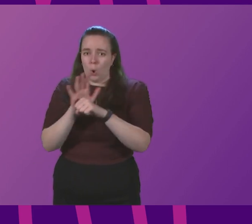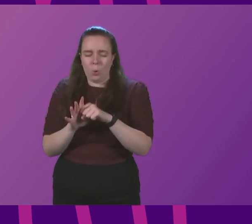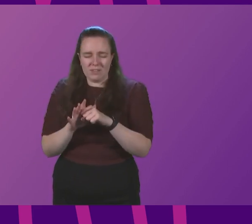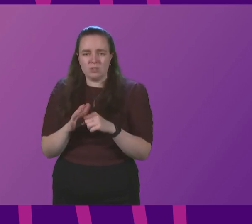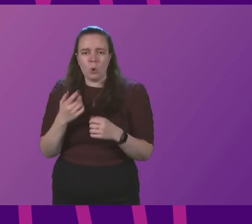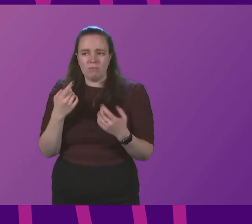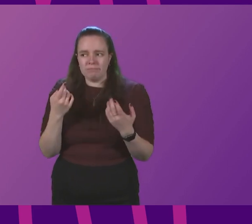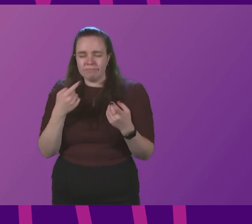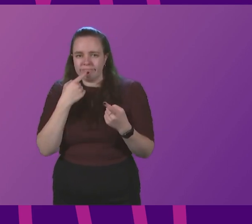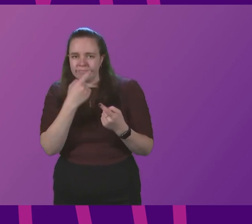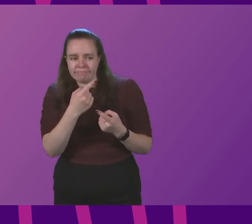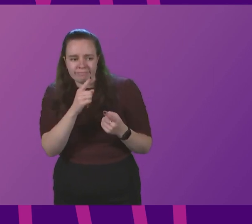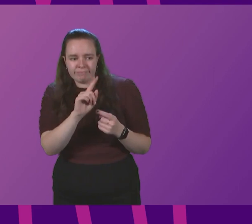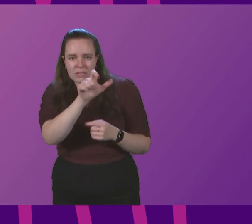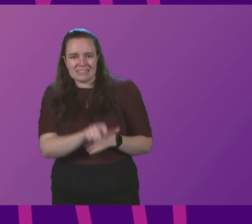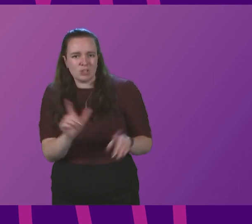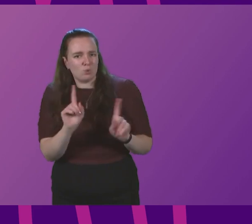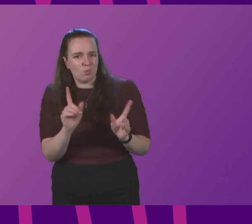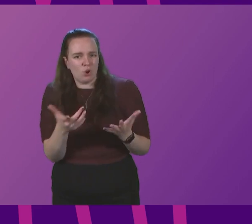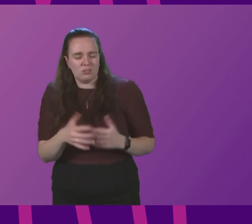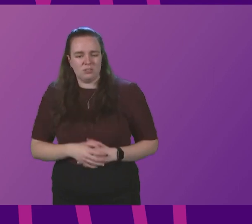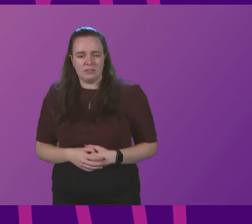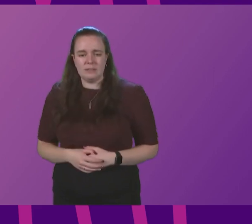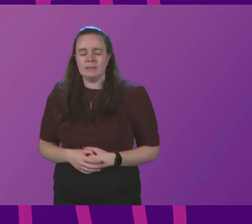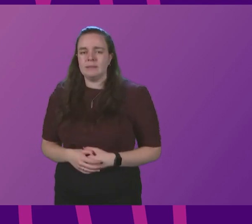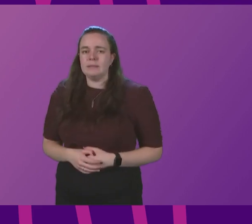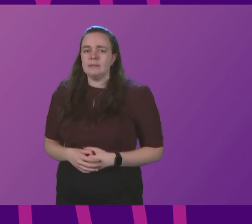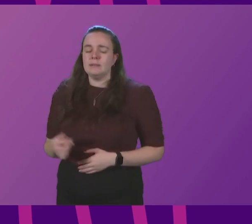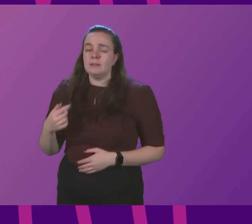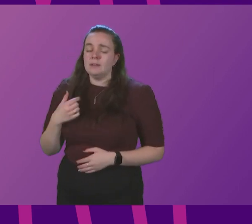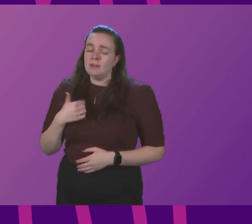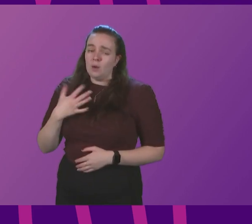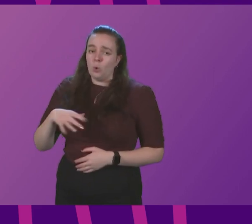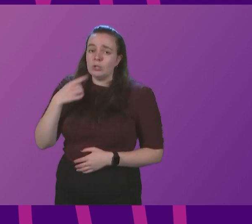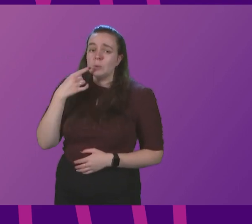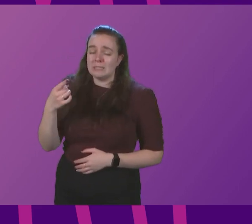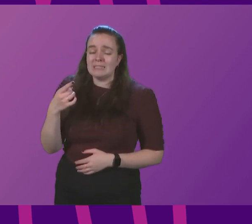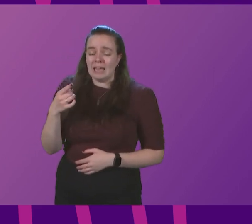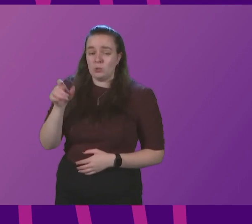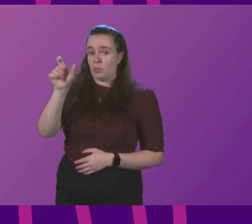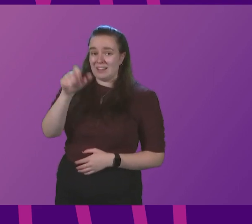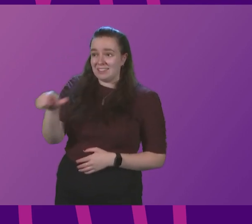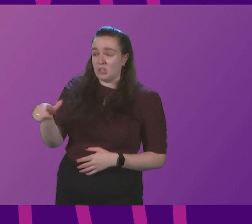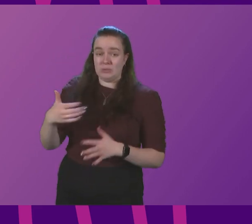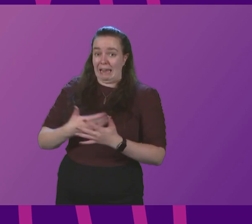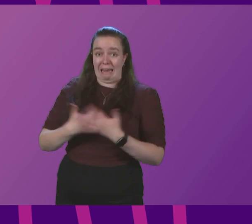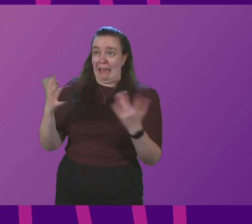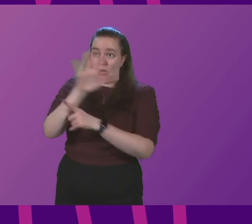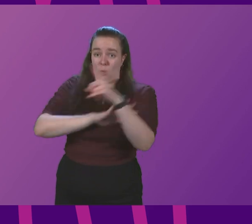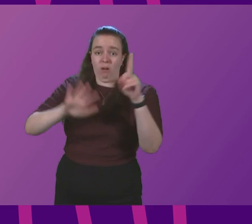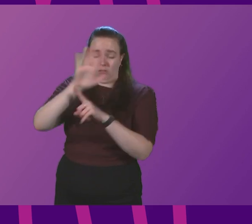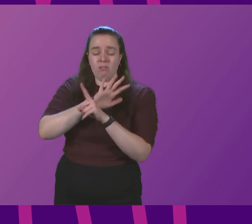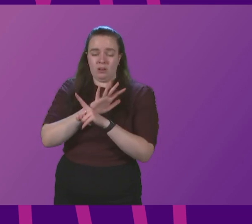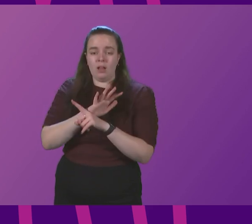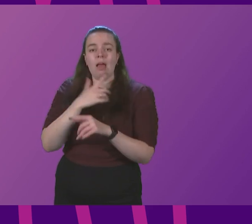constituent? First Minister. What I would tell Beatrice Wishart's constituents and indeed anyone across the country is